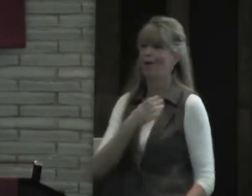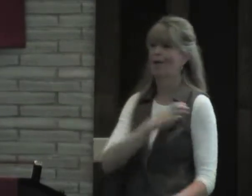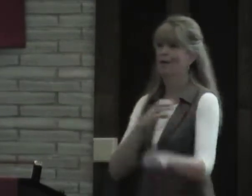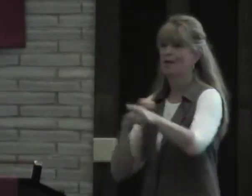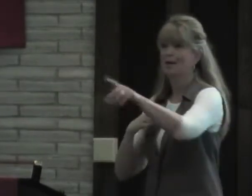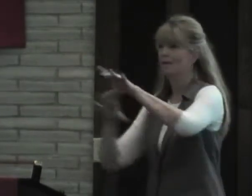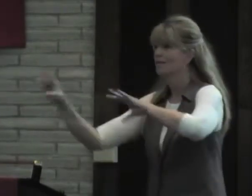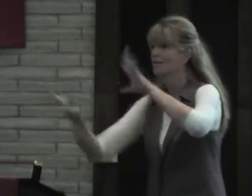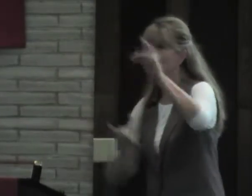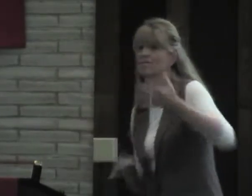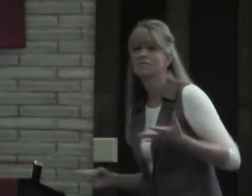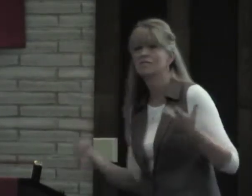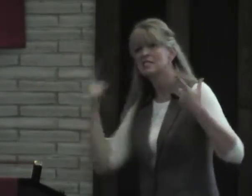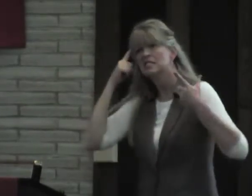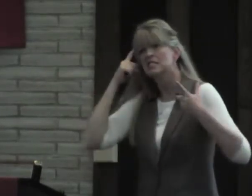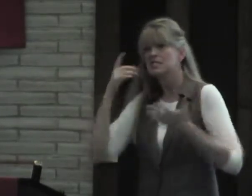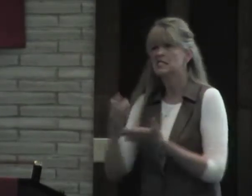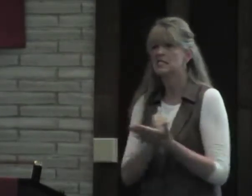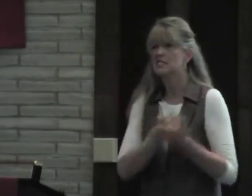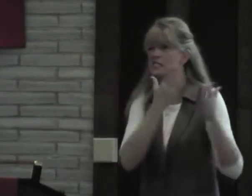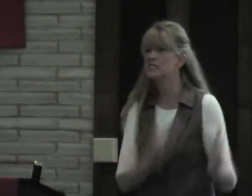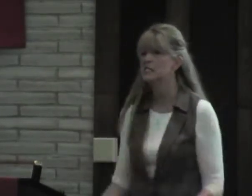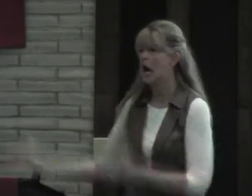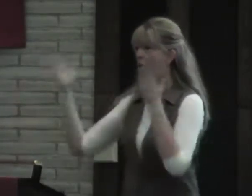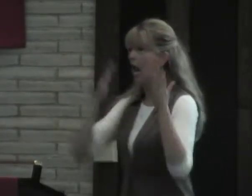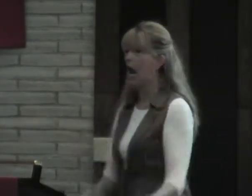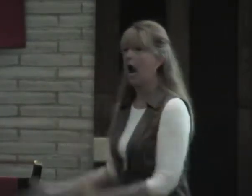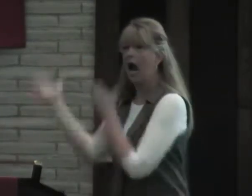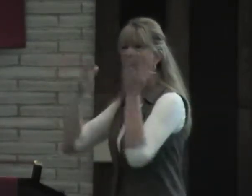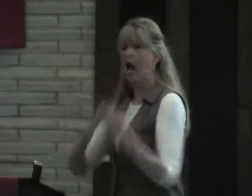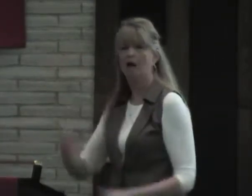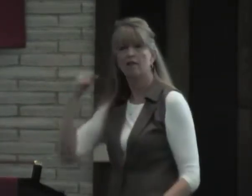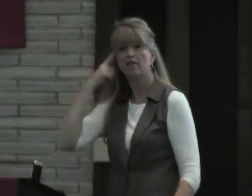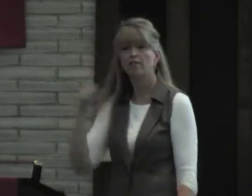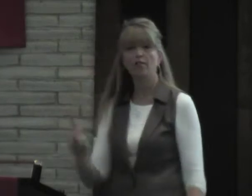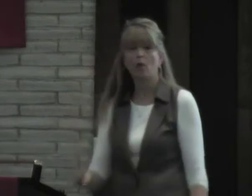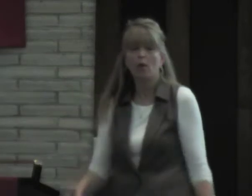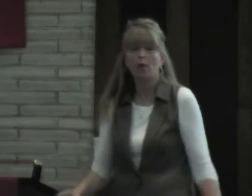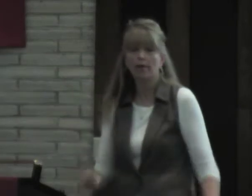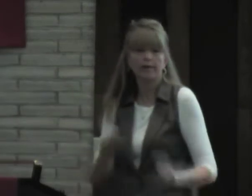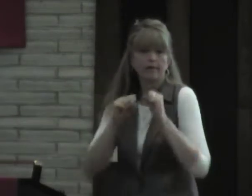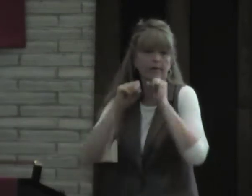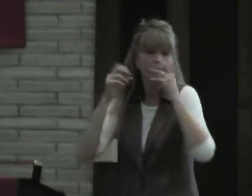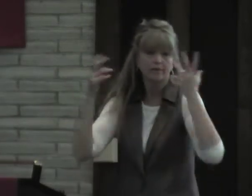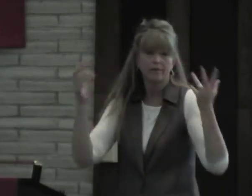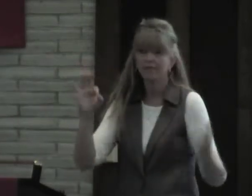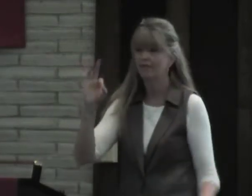do, so we decide to get members to come together and plan for nothing?